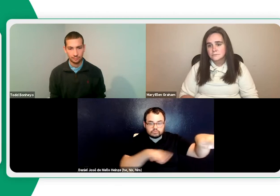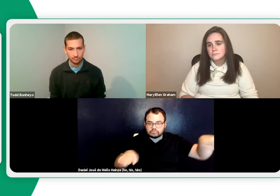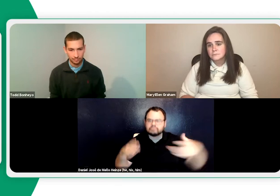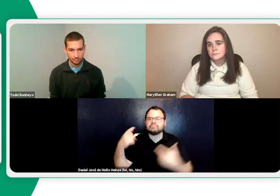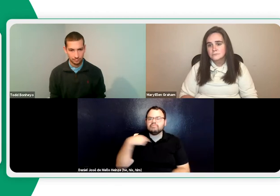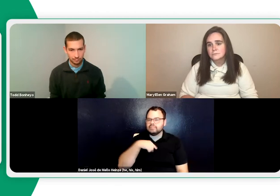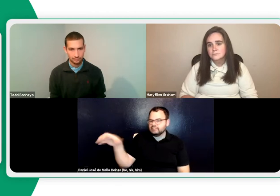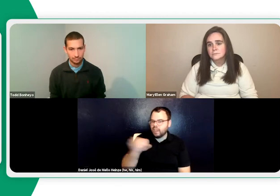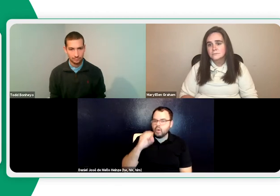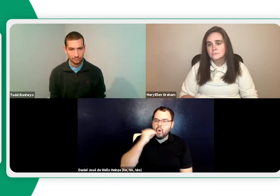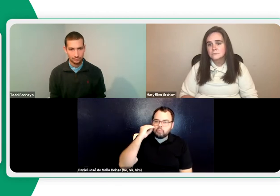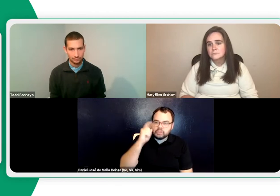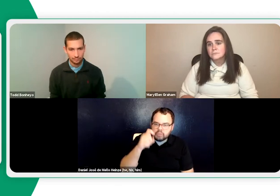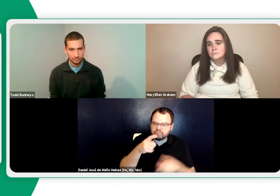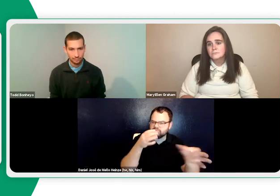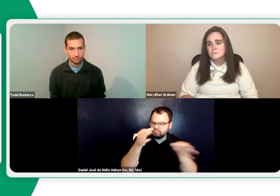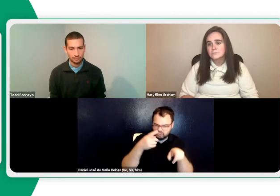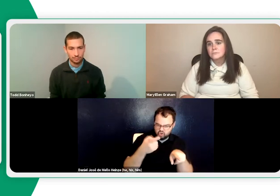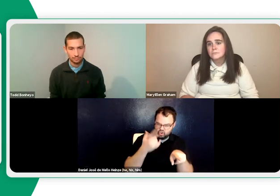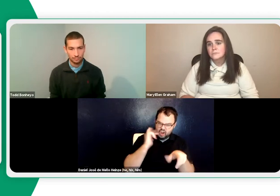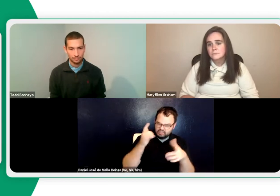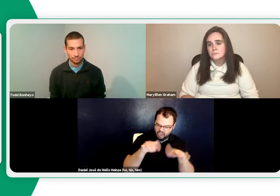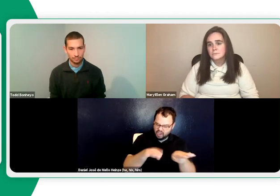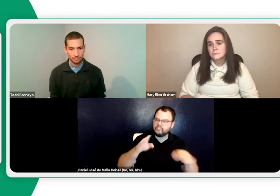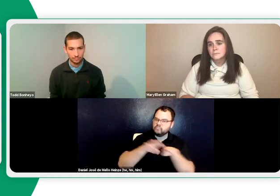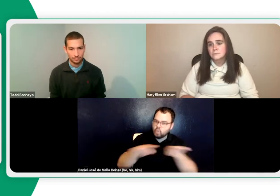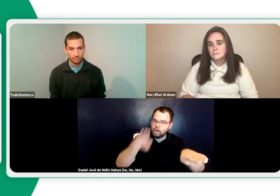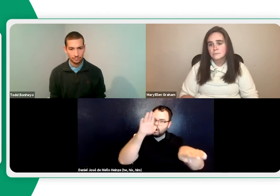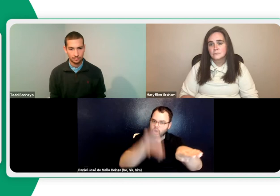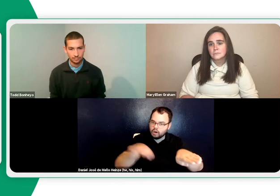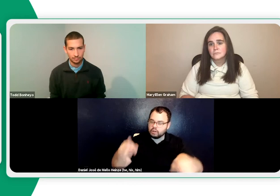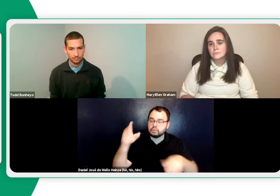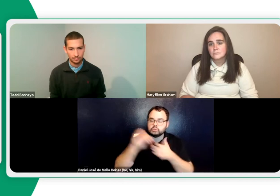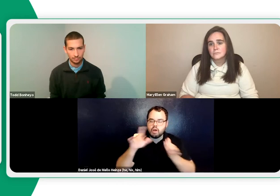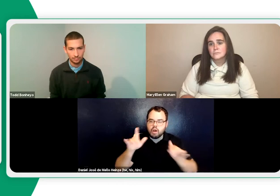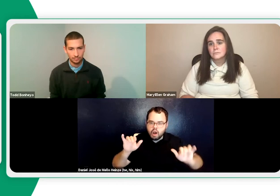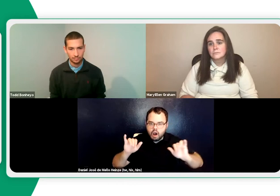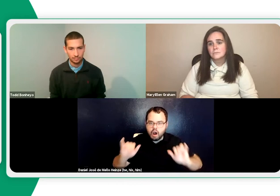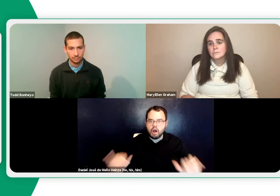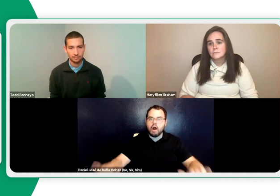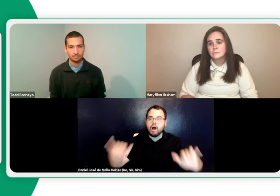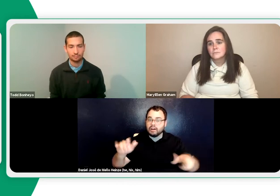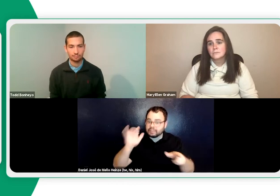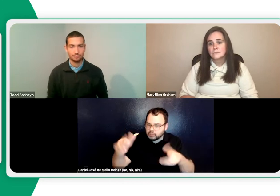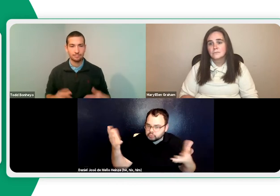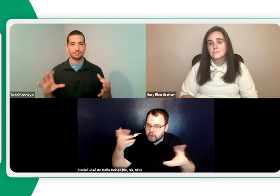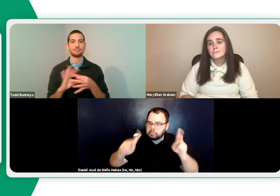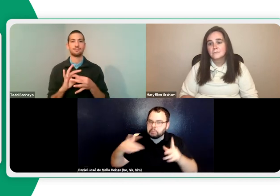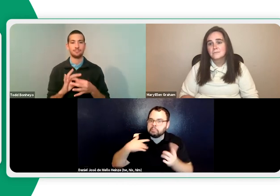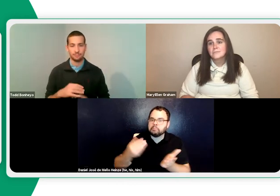I'll show them, you know, at Home Depot, if we want to lay out a tile floor, let's say, I'll show them what it